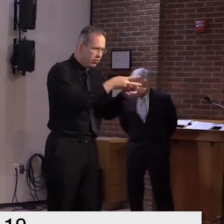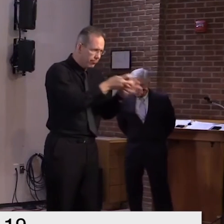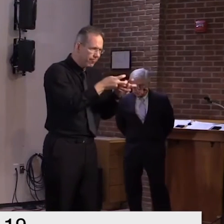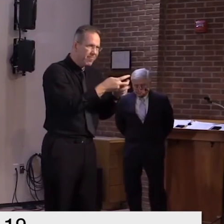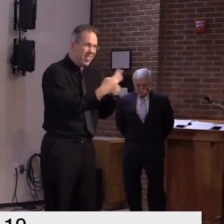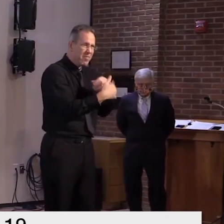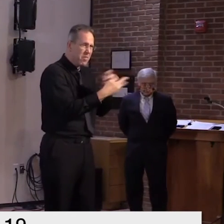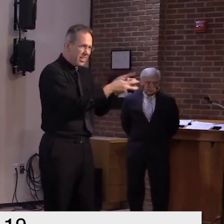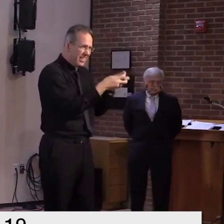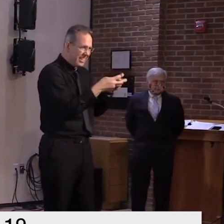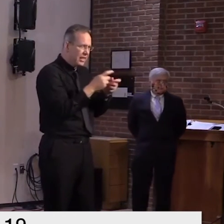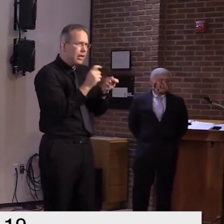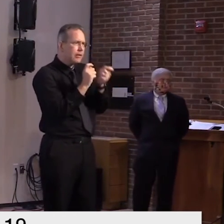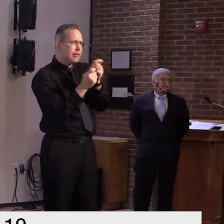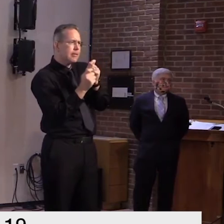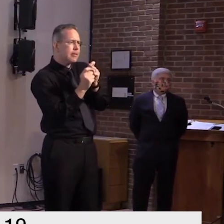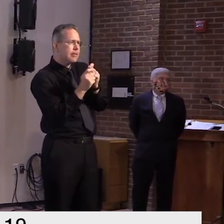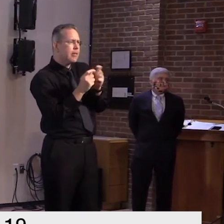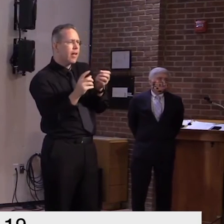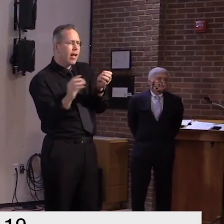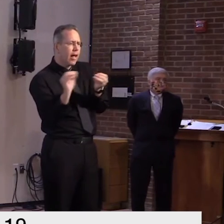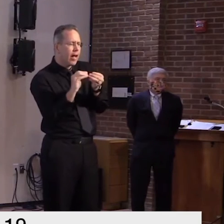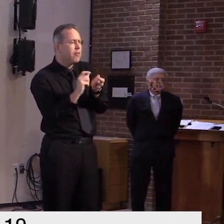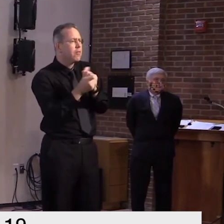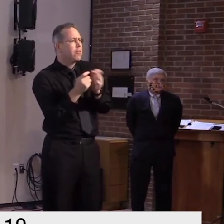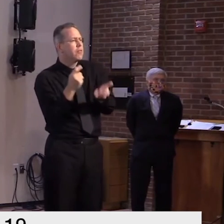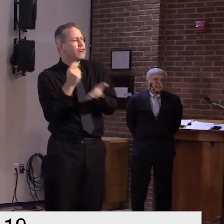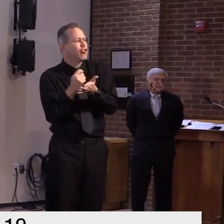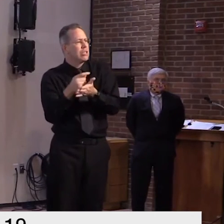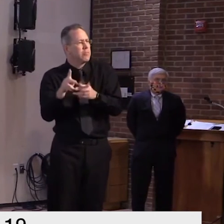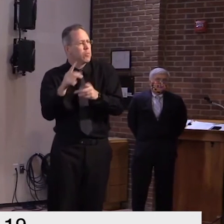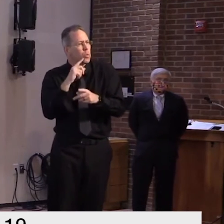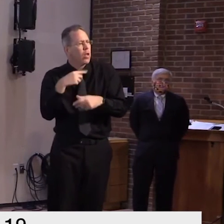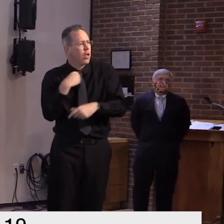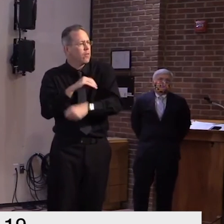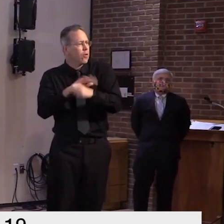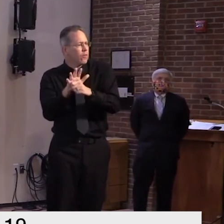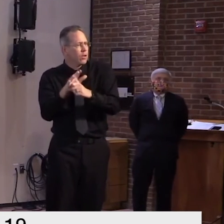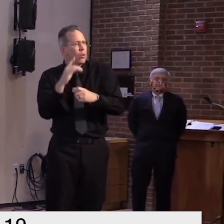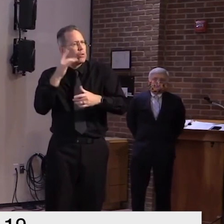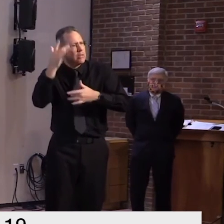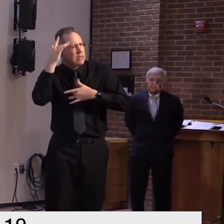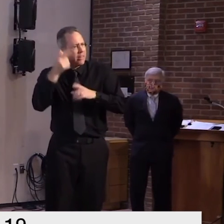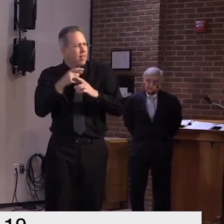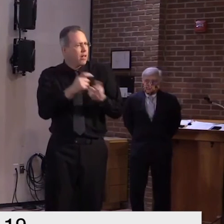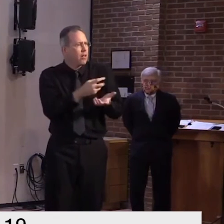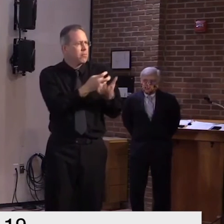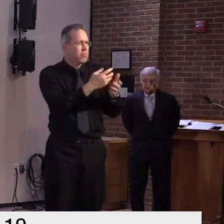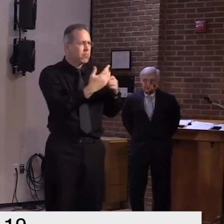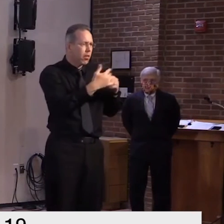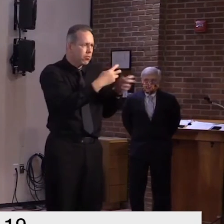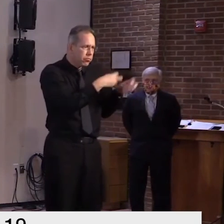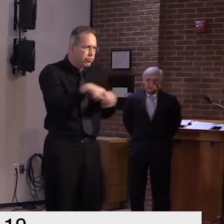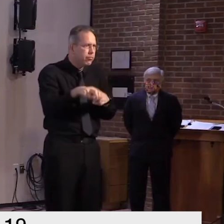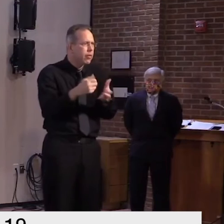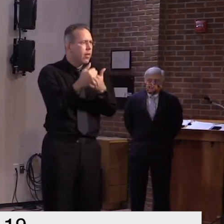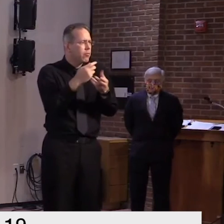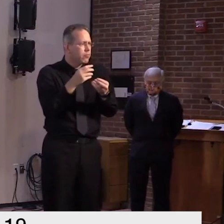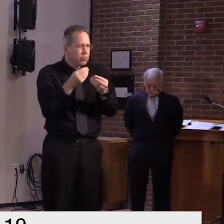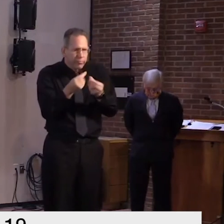of the american medical association regarding uh covid uh from foreign countries